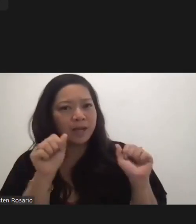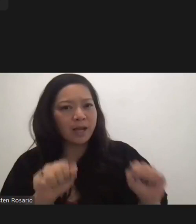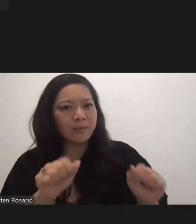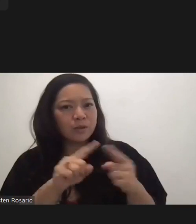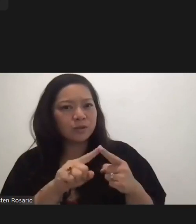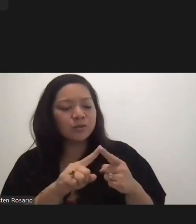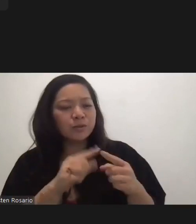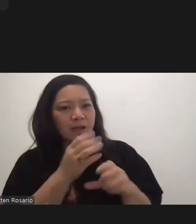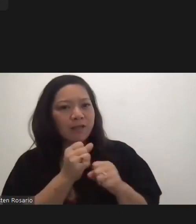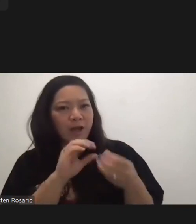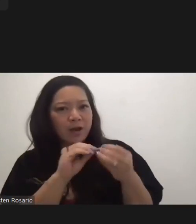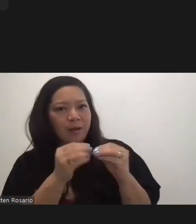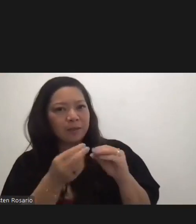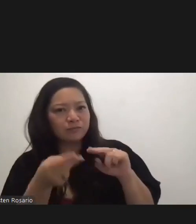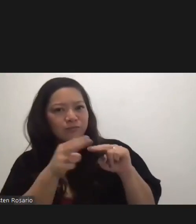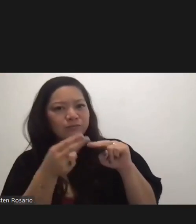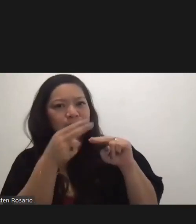that mark?